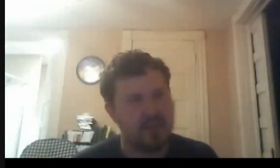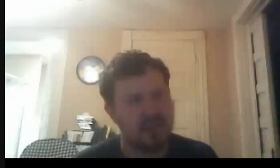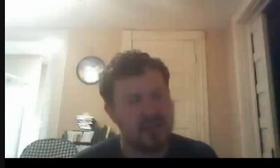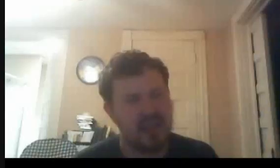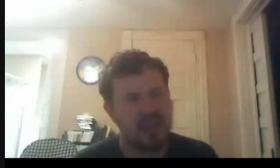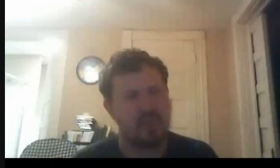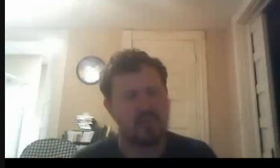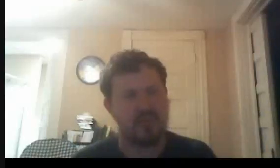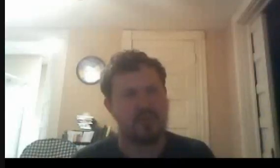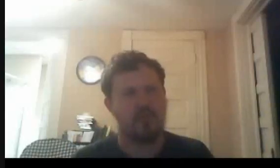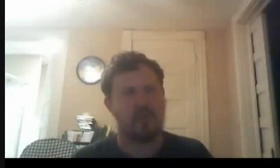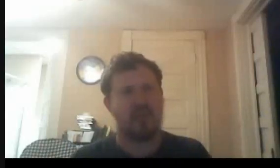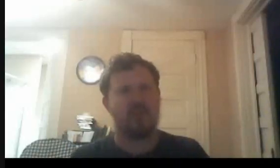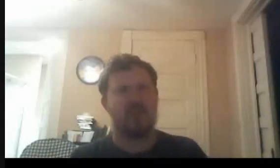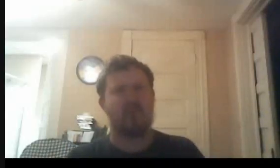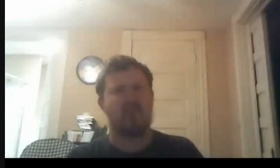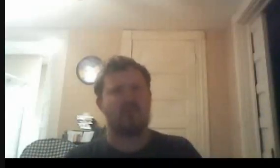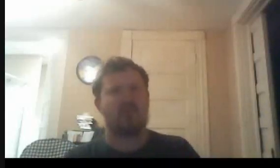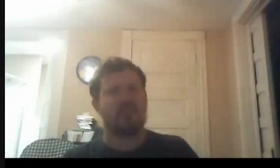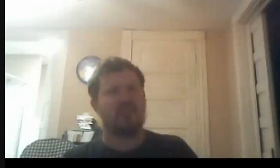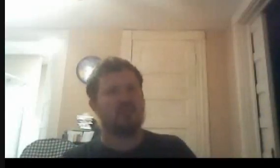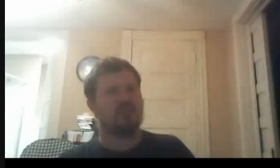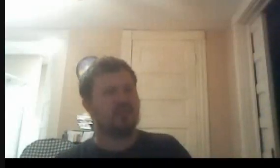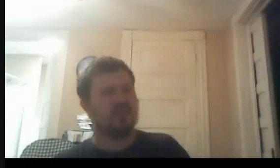I got Monster Blood 4. I can't remember if ever actually read that one or not.